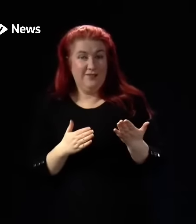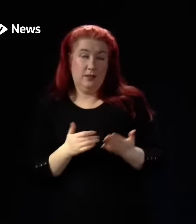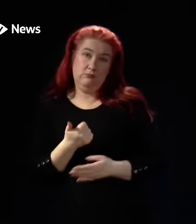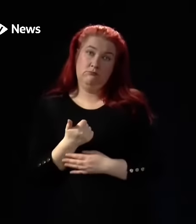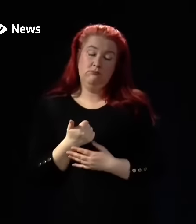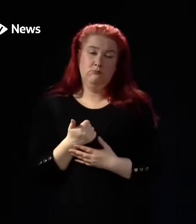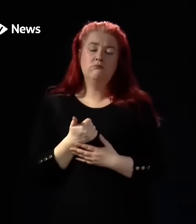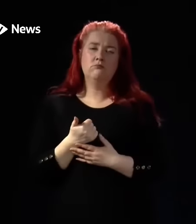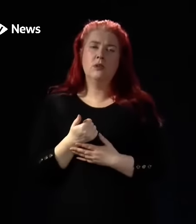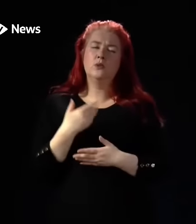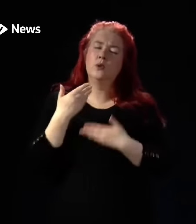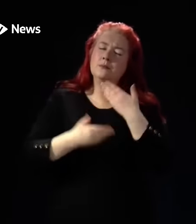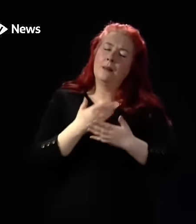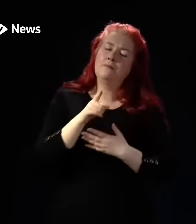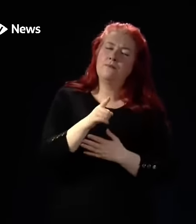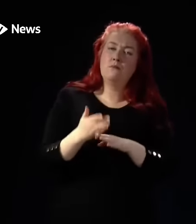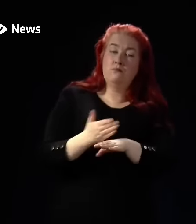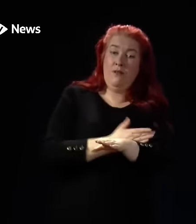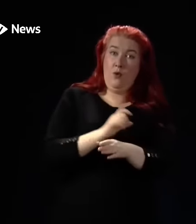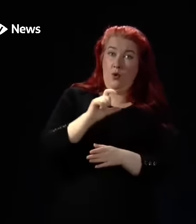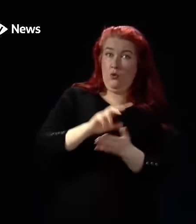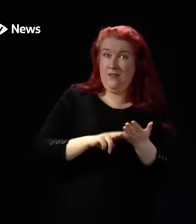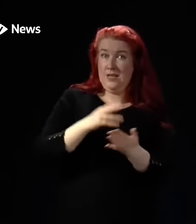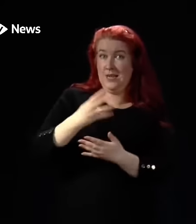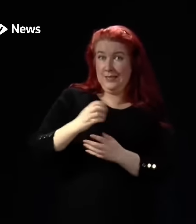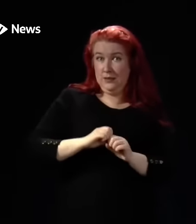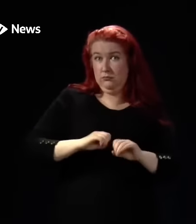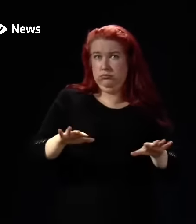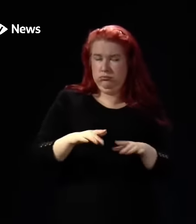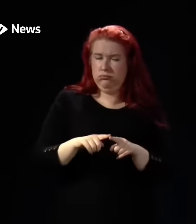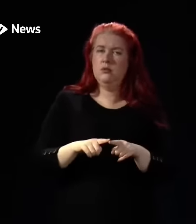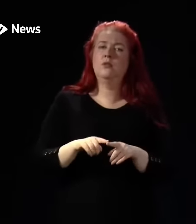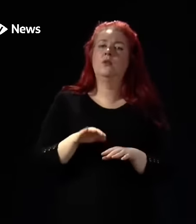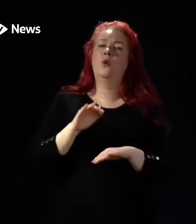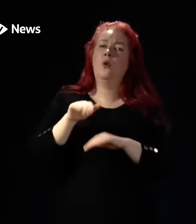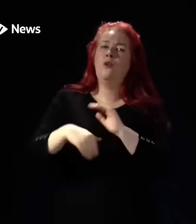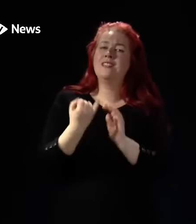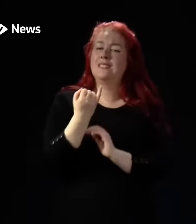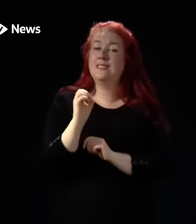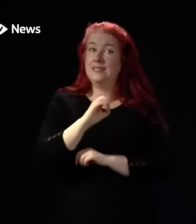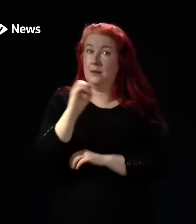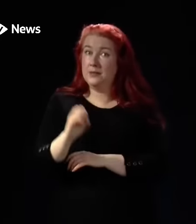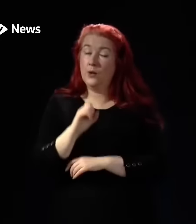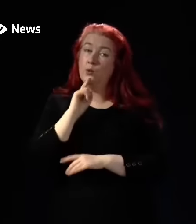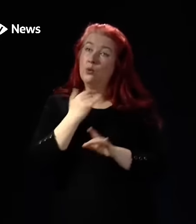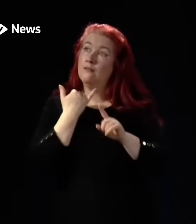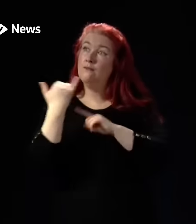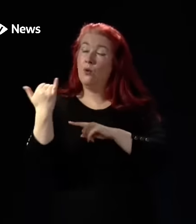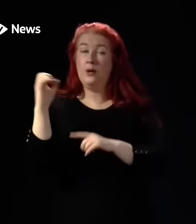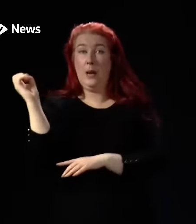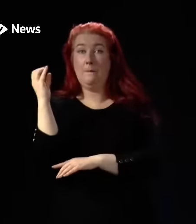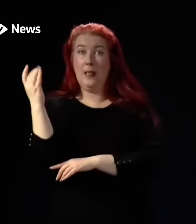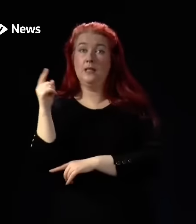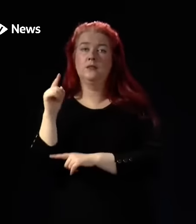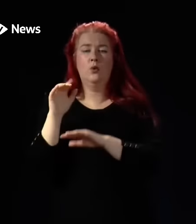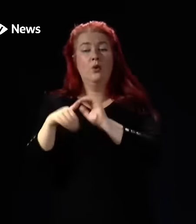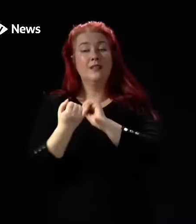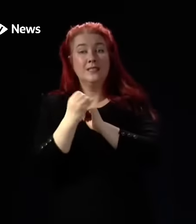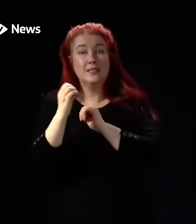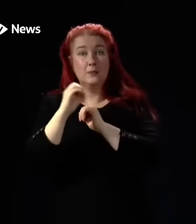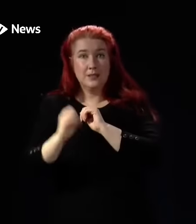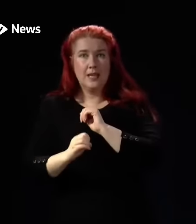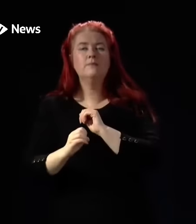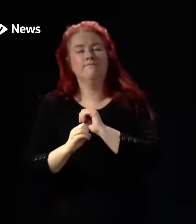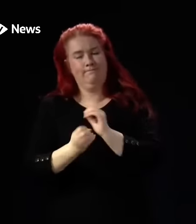into context, before the pandemic more than 60% of those who called the ambulance service would then be taken to